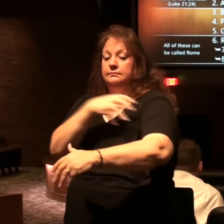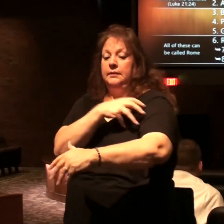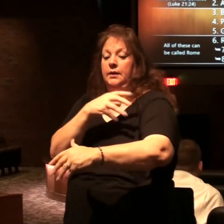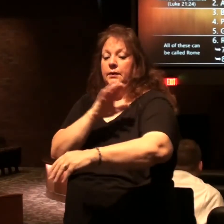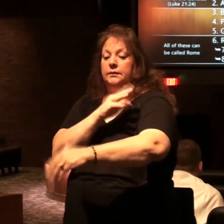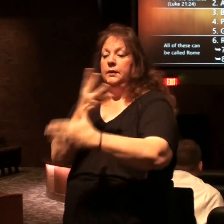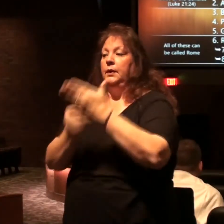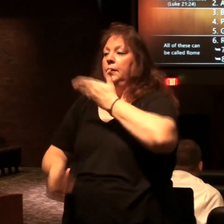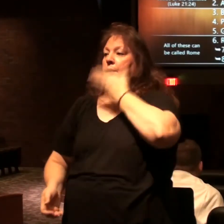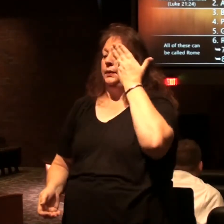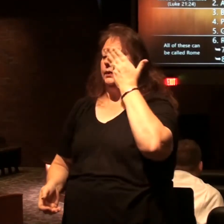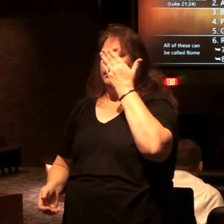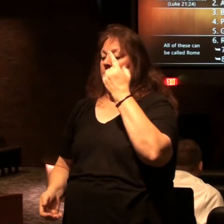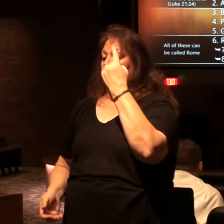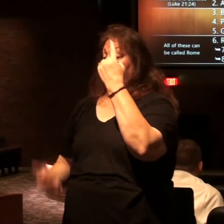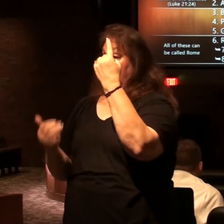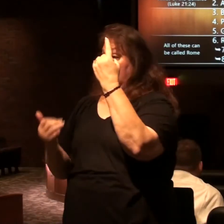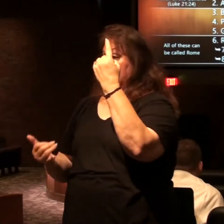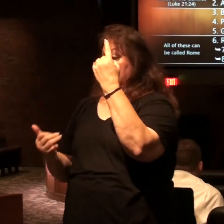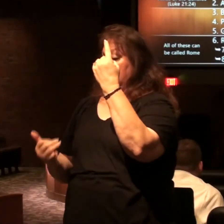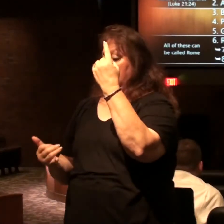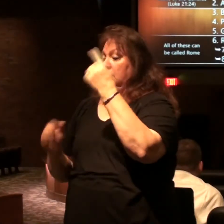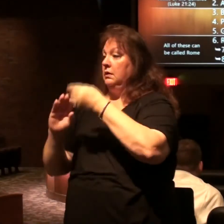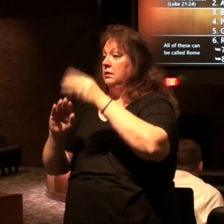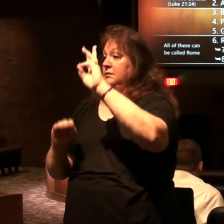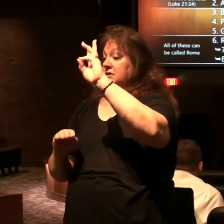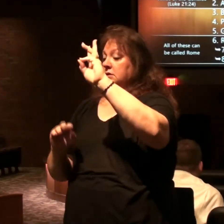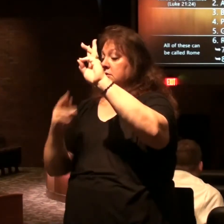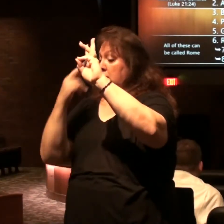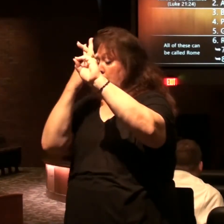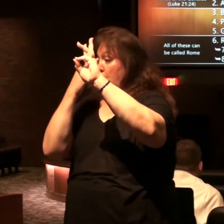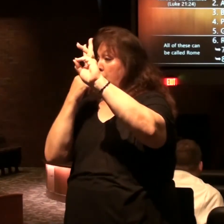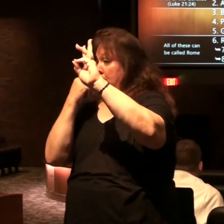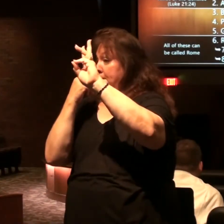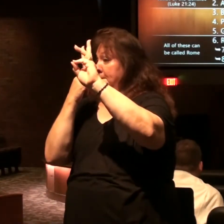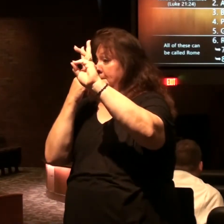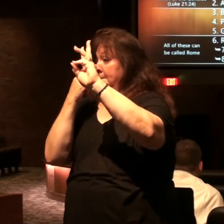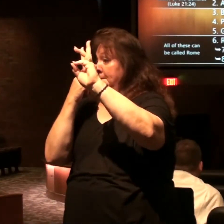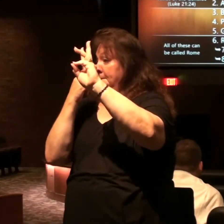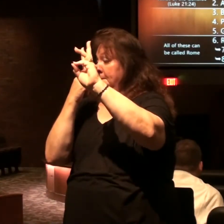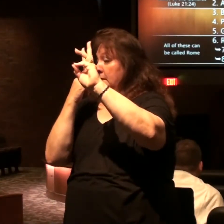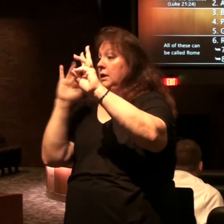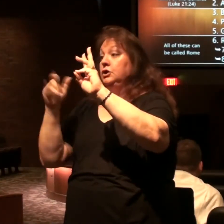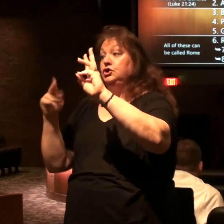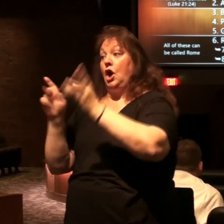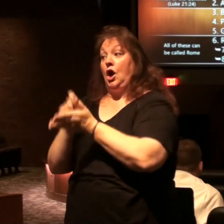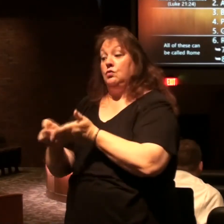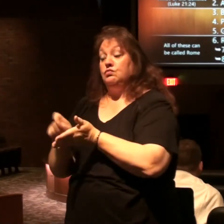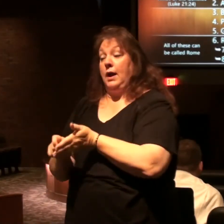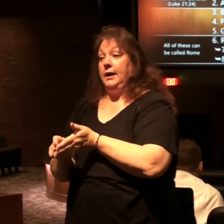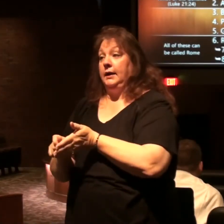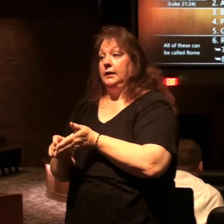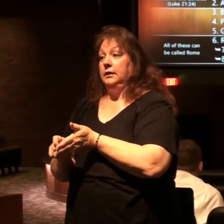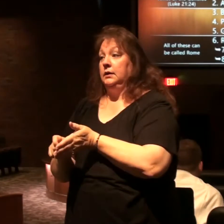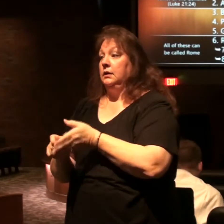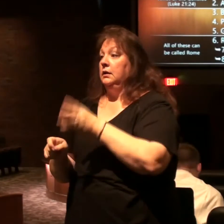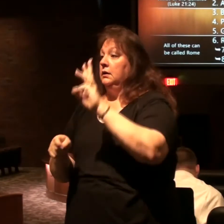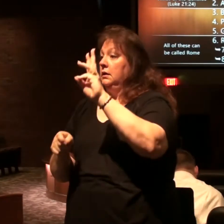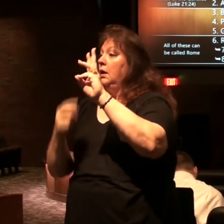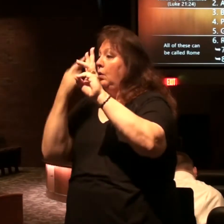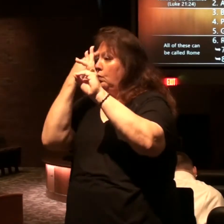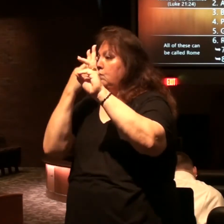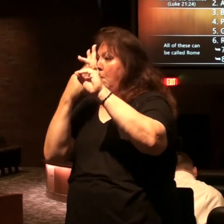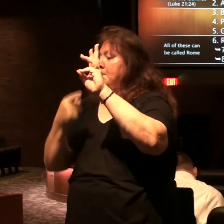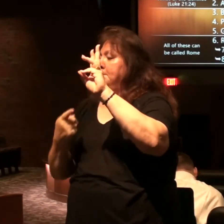one is that's number six Rome as John writes the present ruling empire was